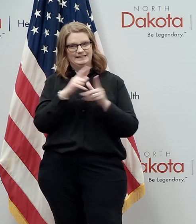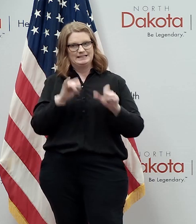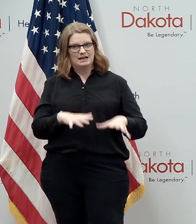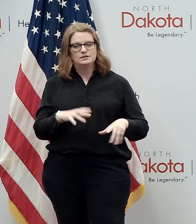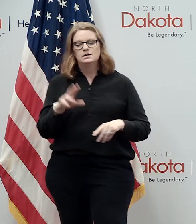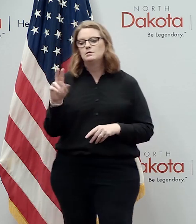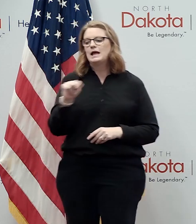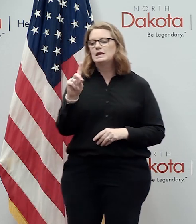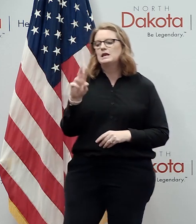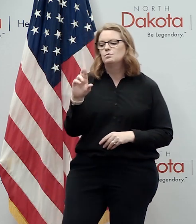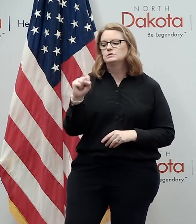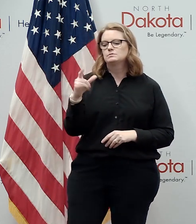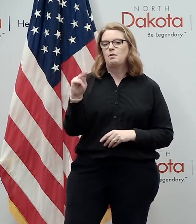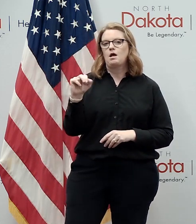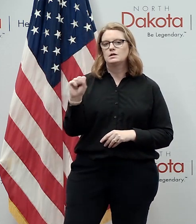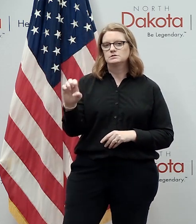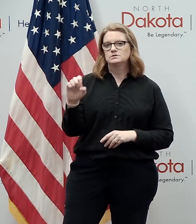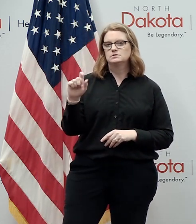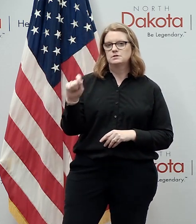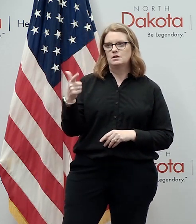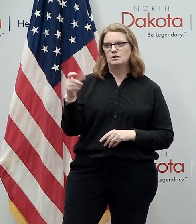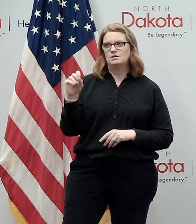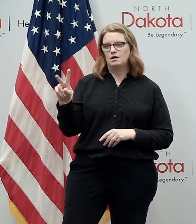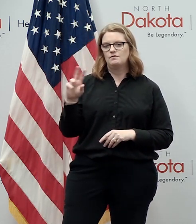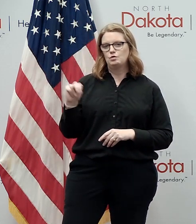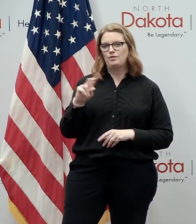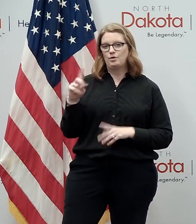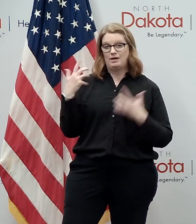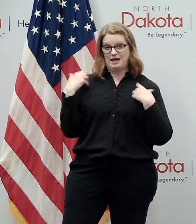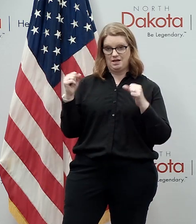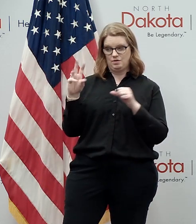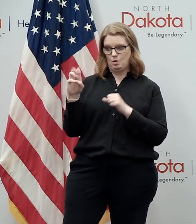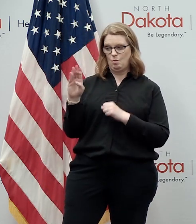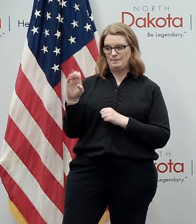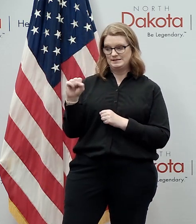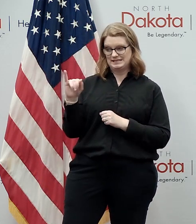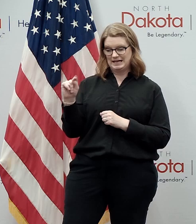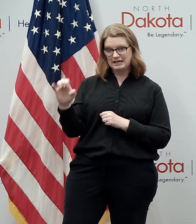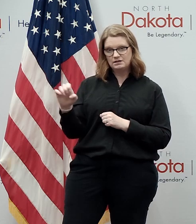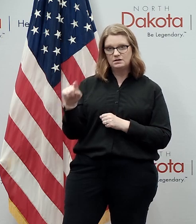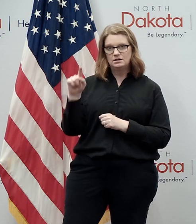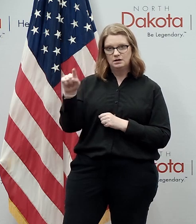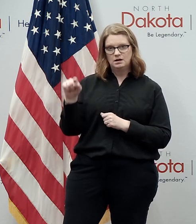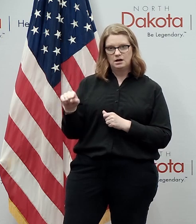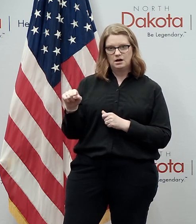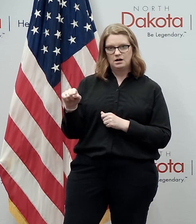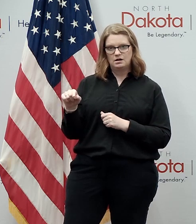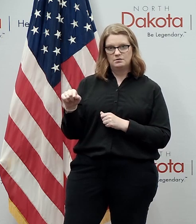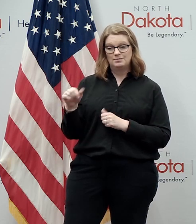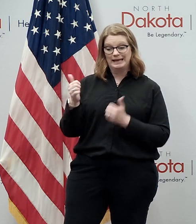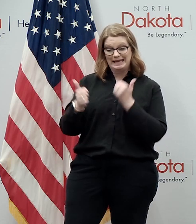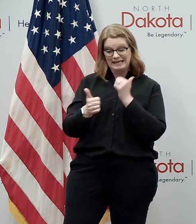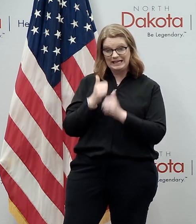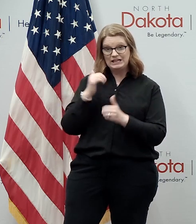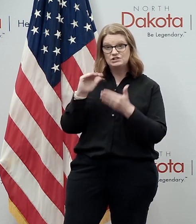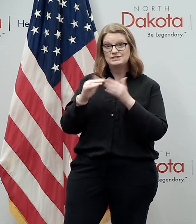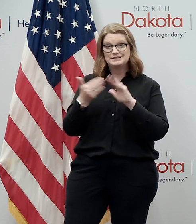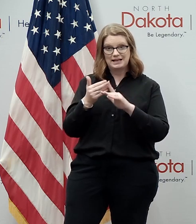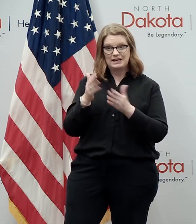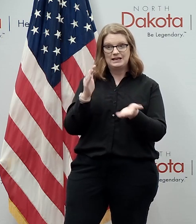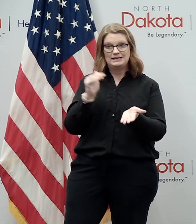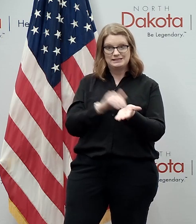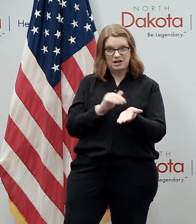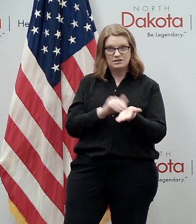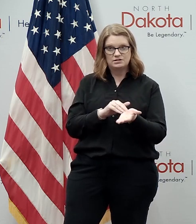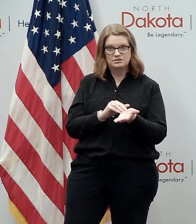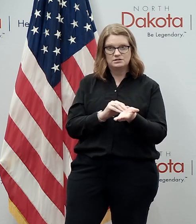response and the nd uh the nd health north kota health website is we've got locations in every city medical providers